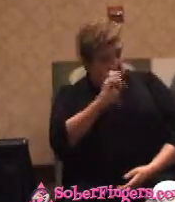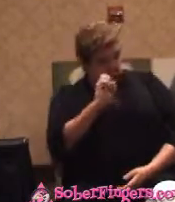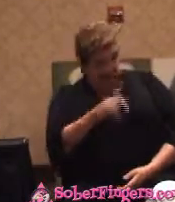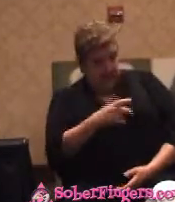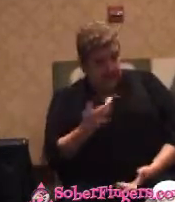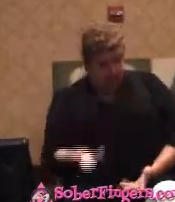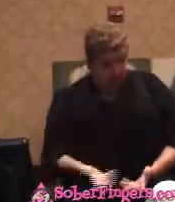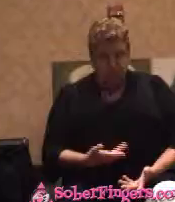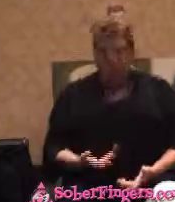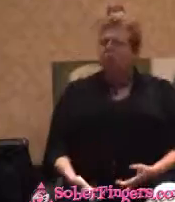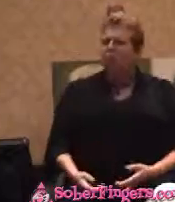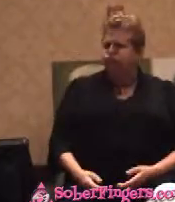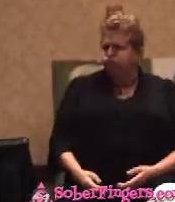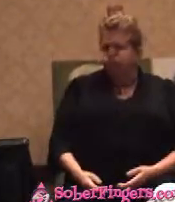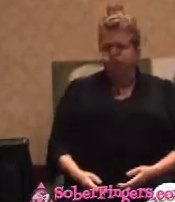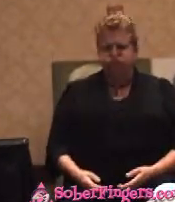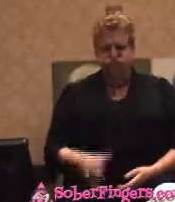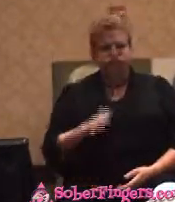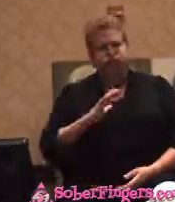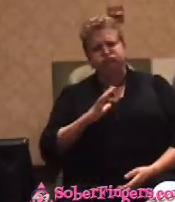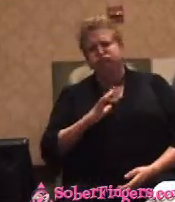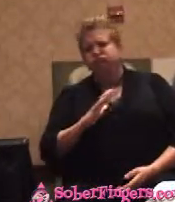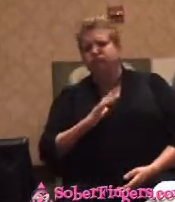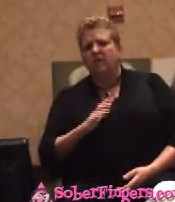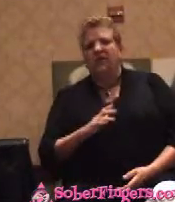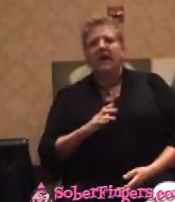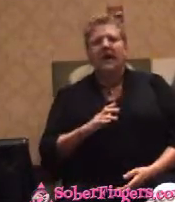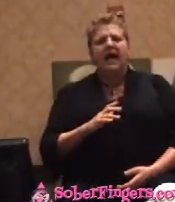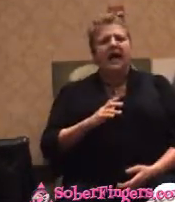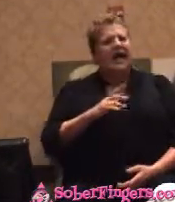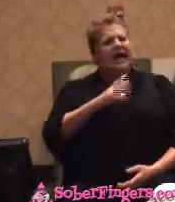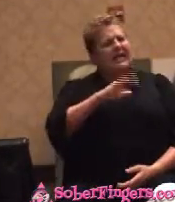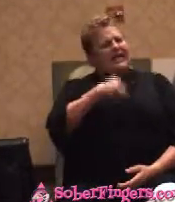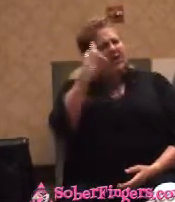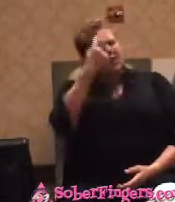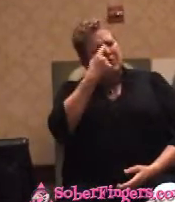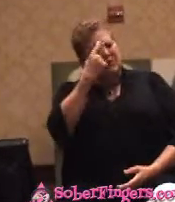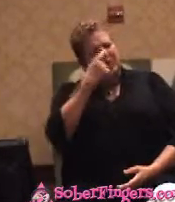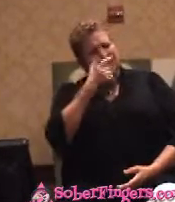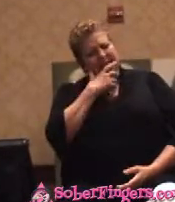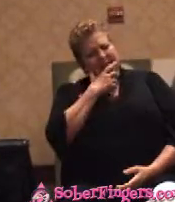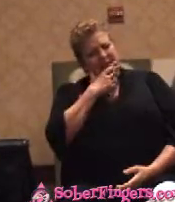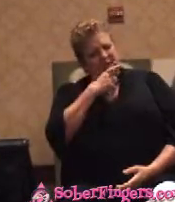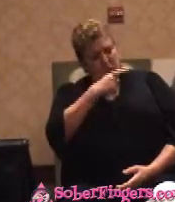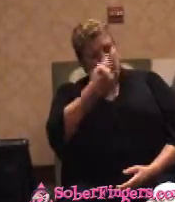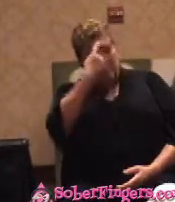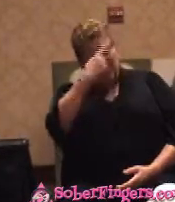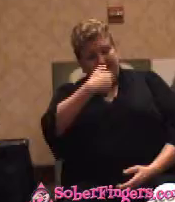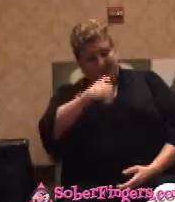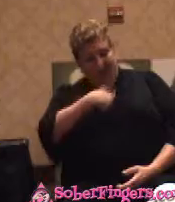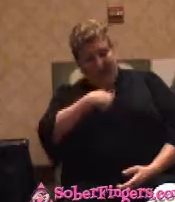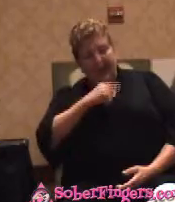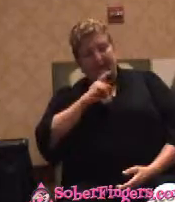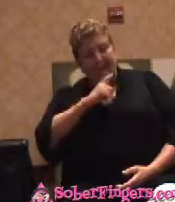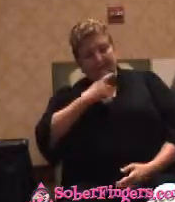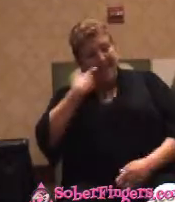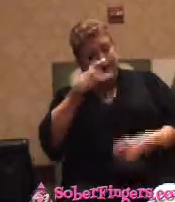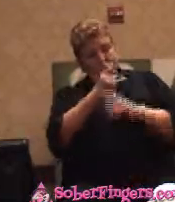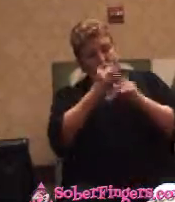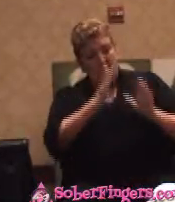said, Billy, I've been thinking, Do you think I'm an alcoholic? And she said, I